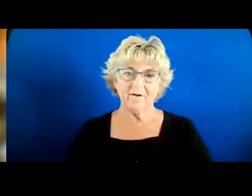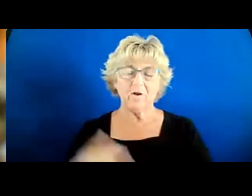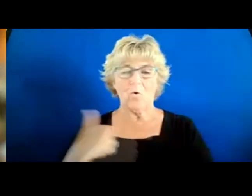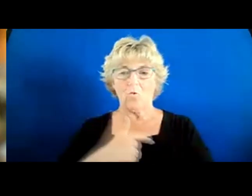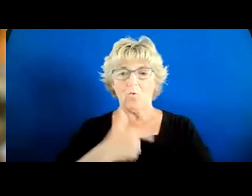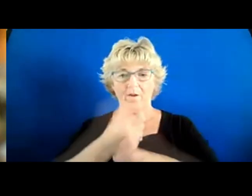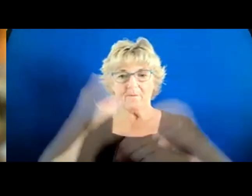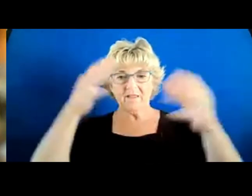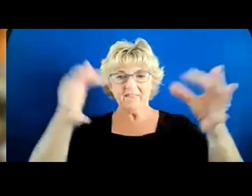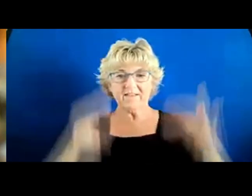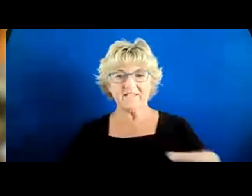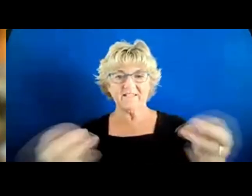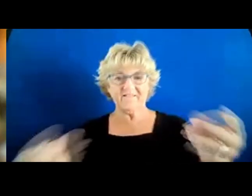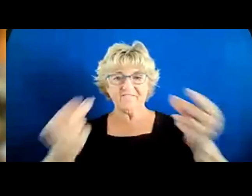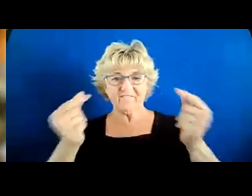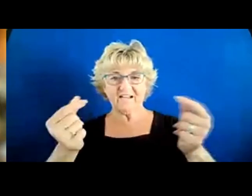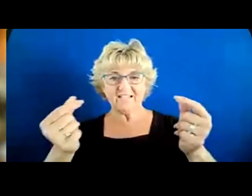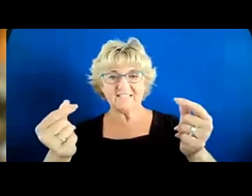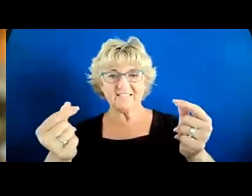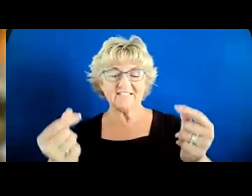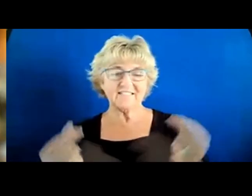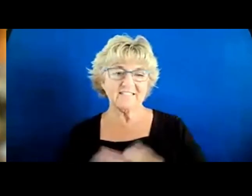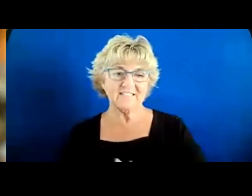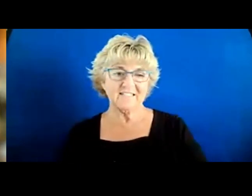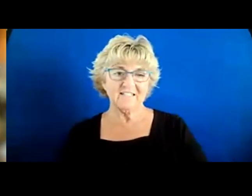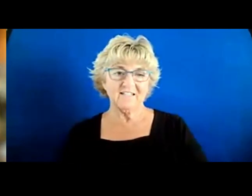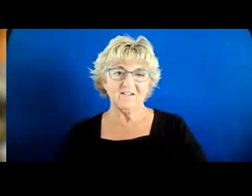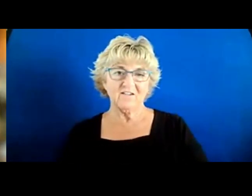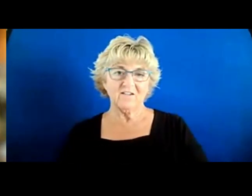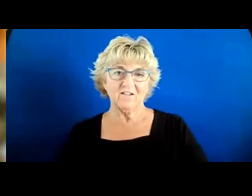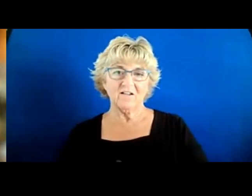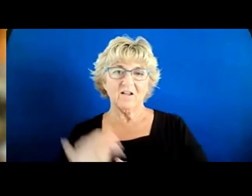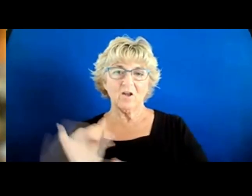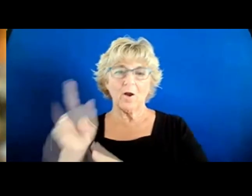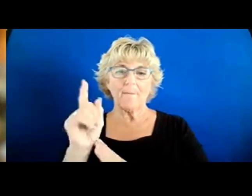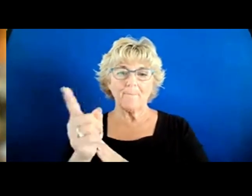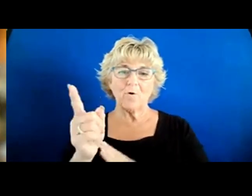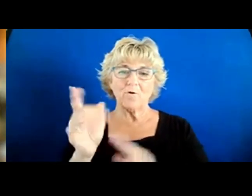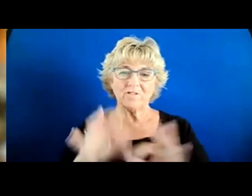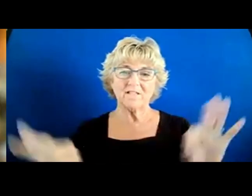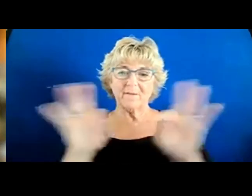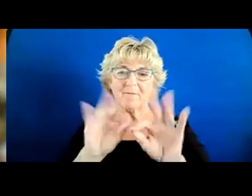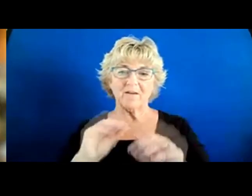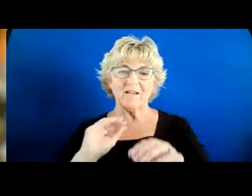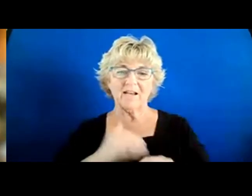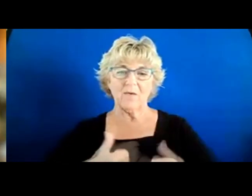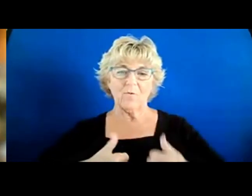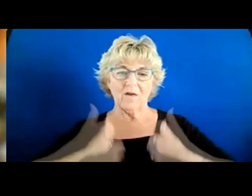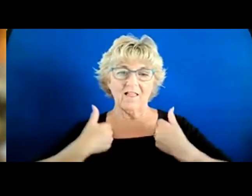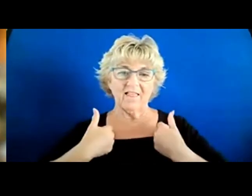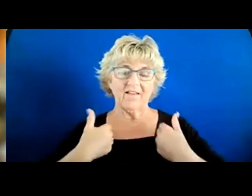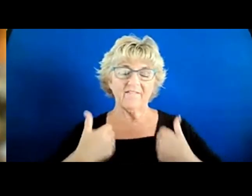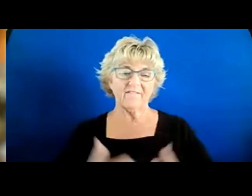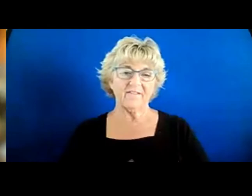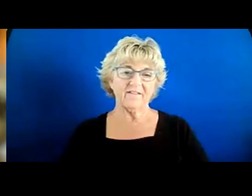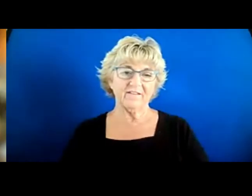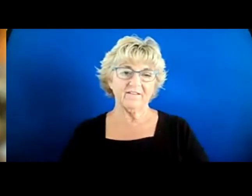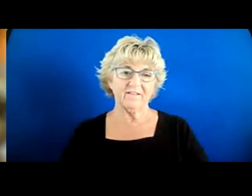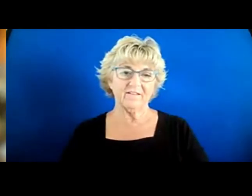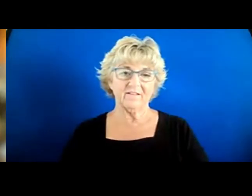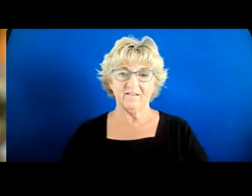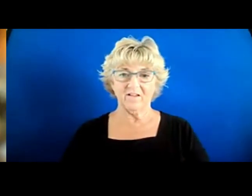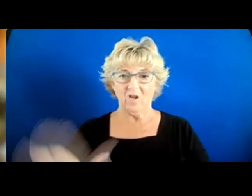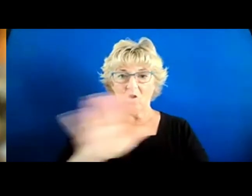decision fast. You know, there are moments that matter in our lifetimes, right? There are moments that matter in your